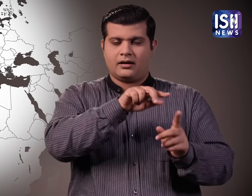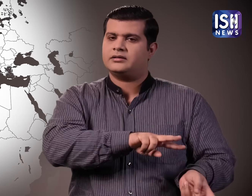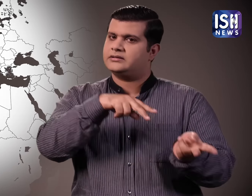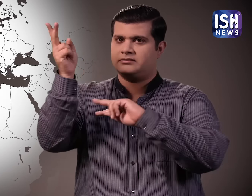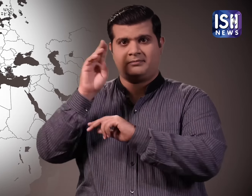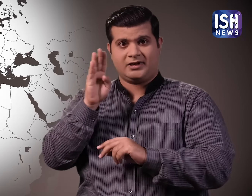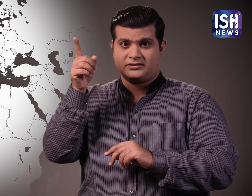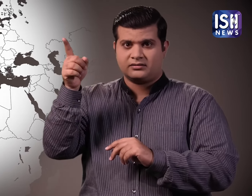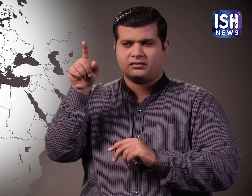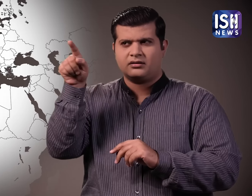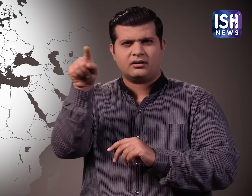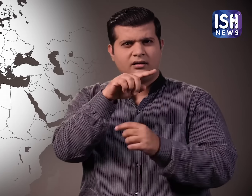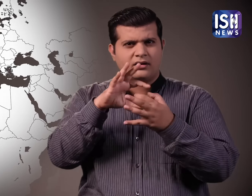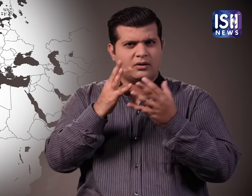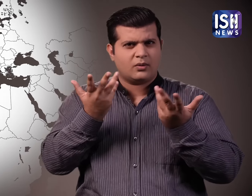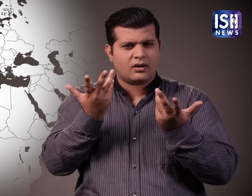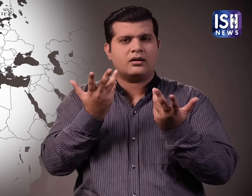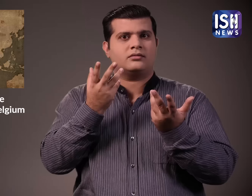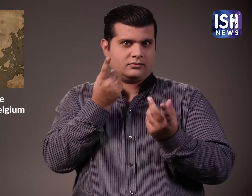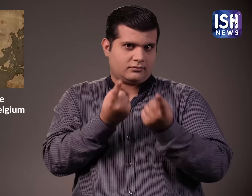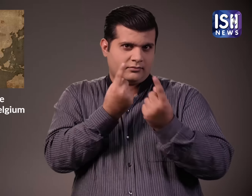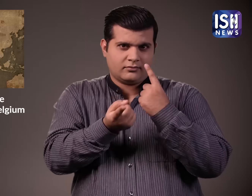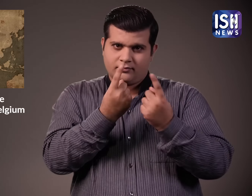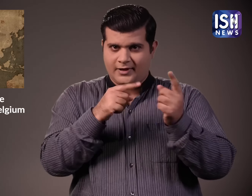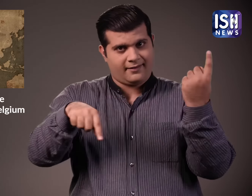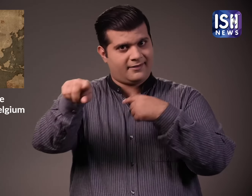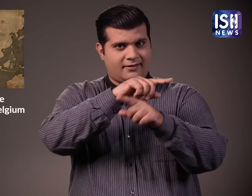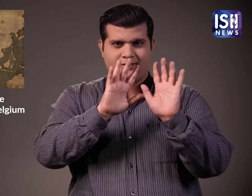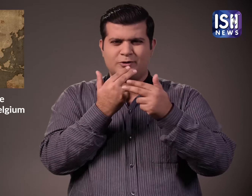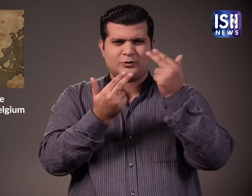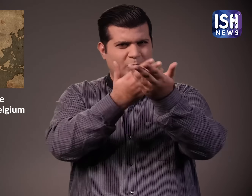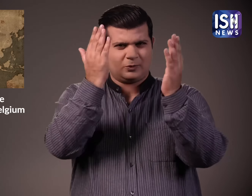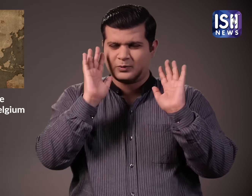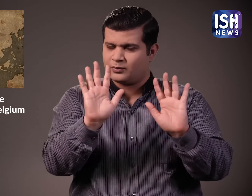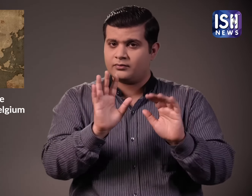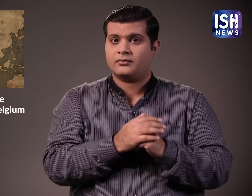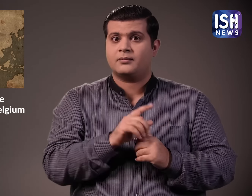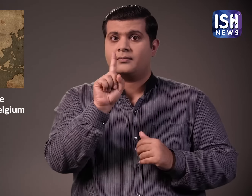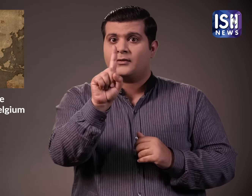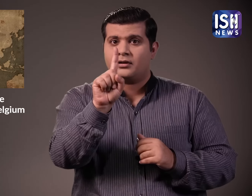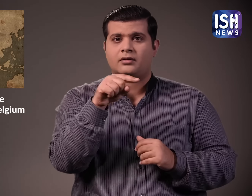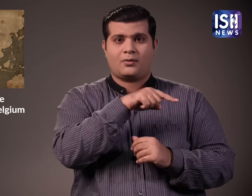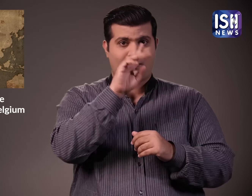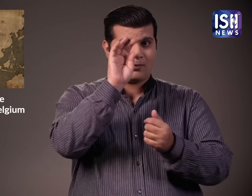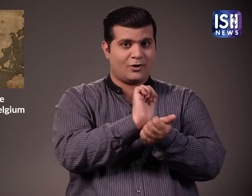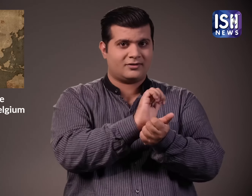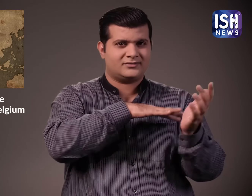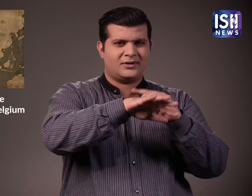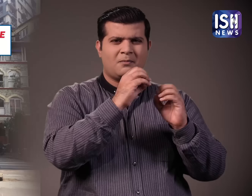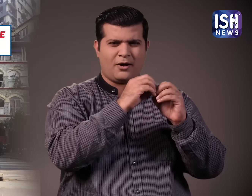who is living in Belgium. They are trying to find out the relation between all of these people and you know about this story. In